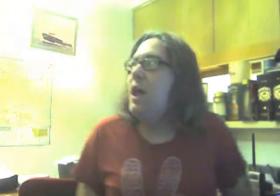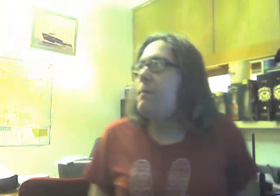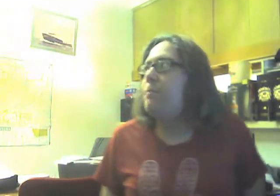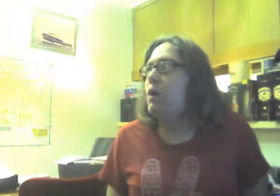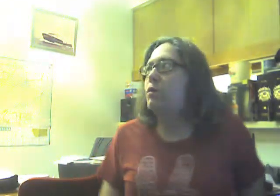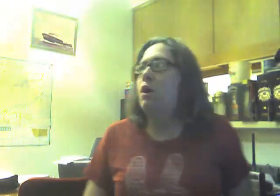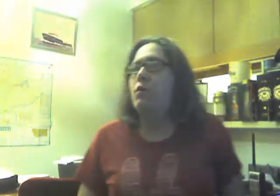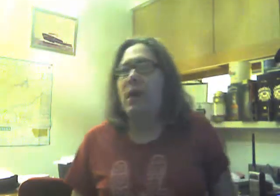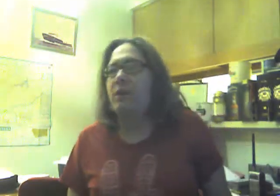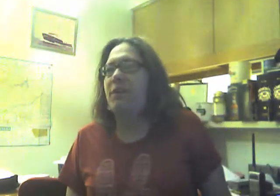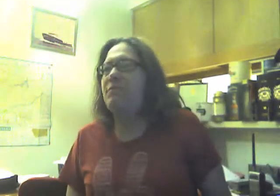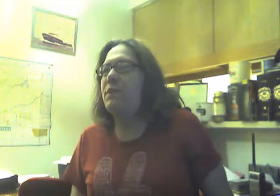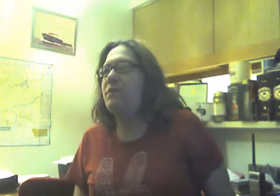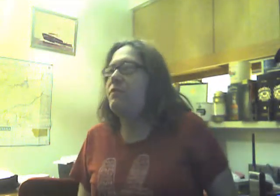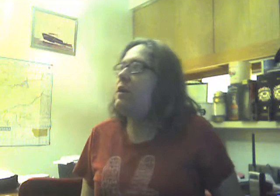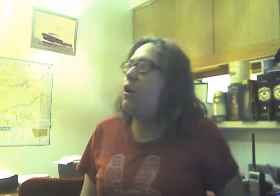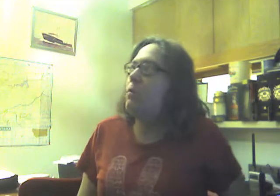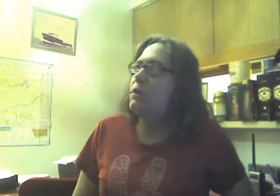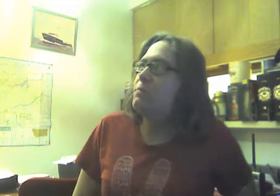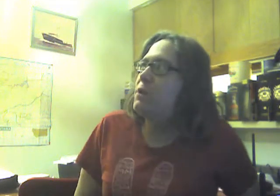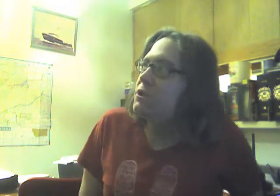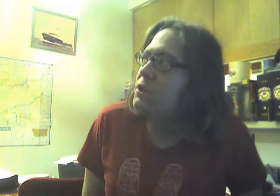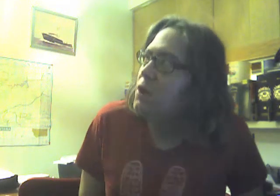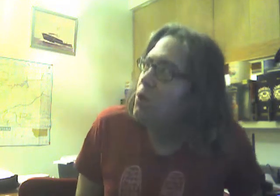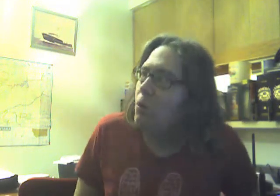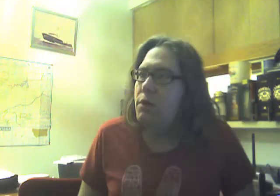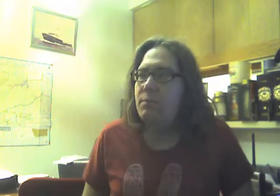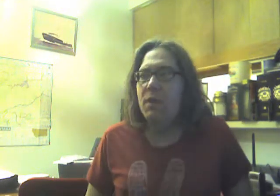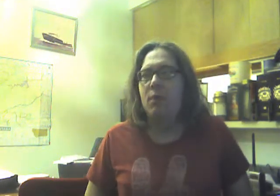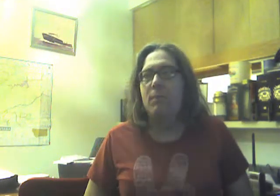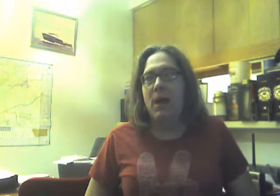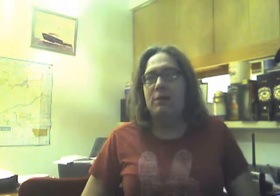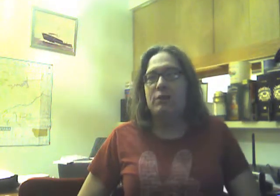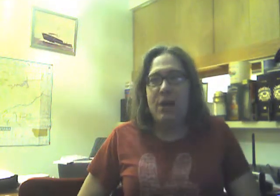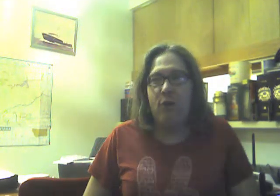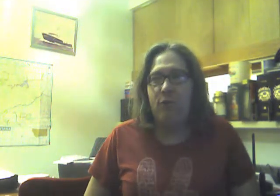ham bone alone had enough meat to feed a homeless person one meal by itself.